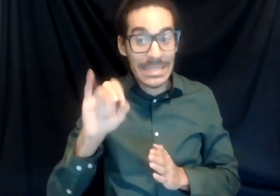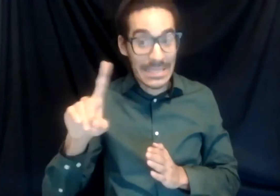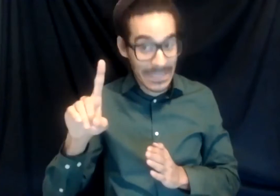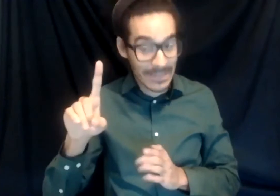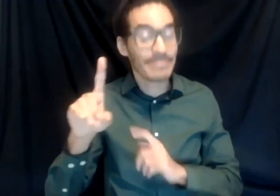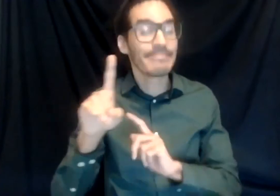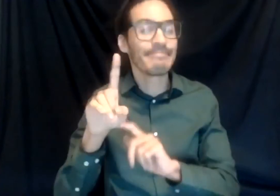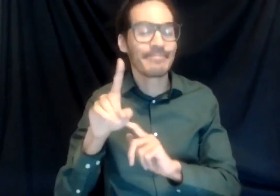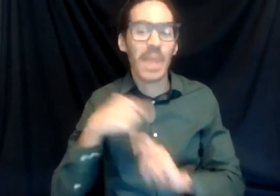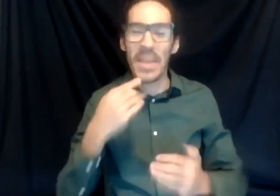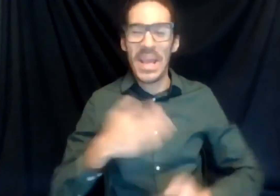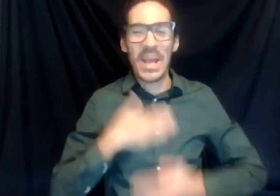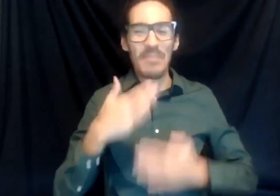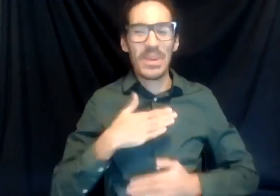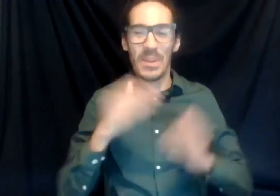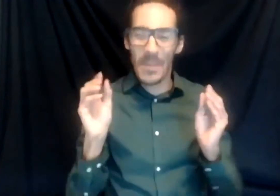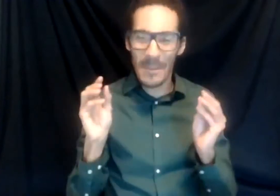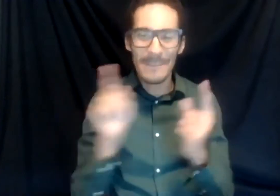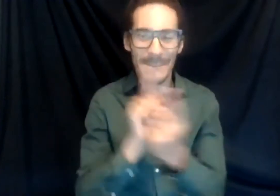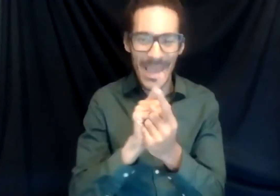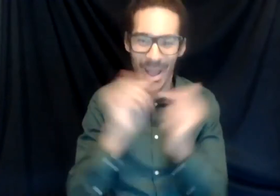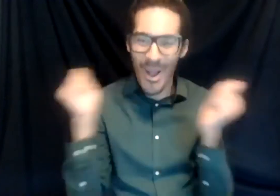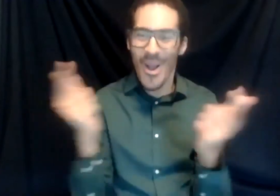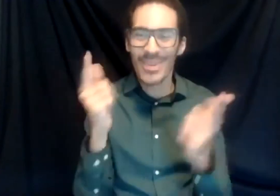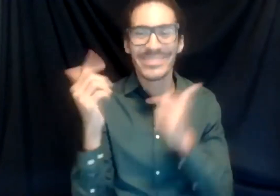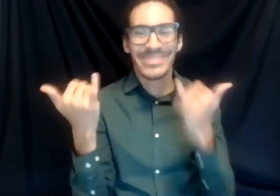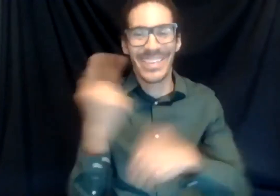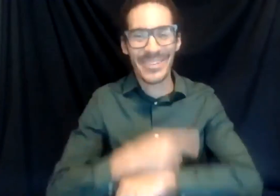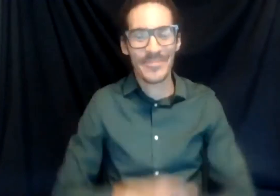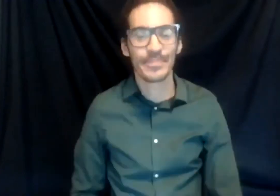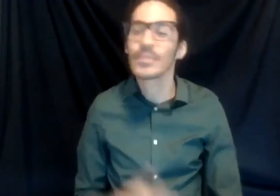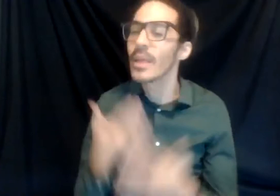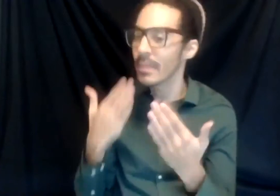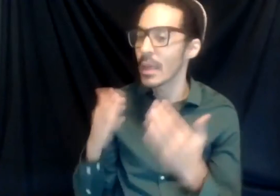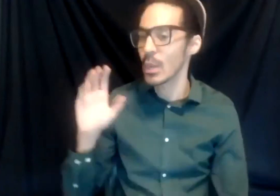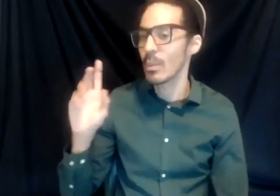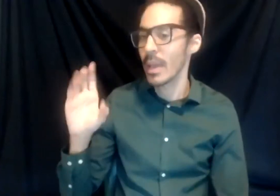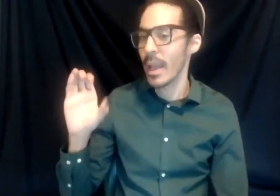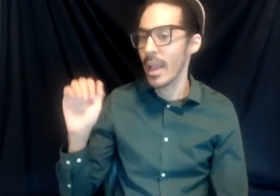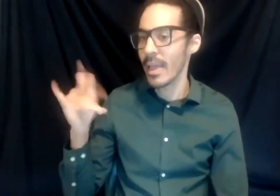happy to meet all of you today. Thank you, Kathy. Let's go to Cecilia